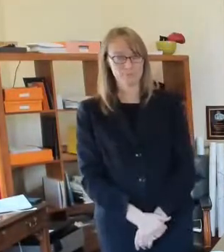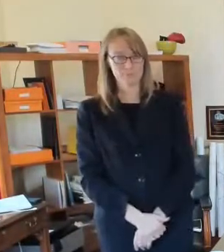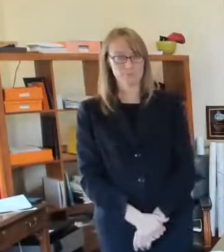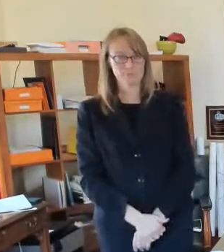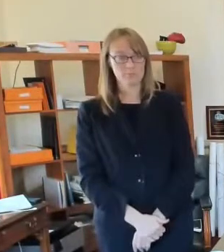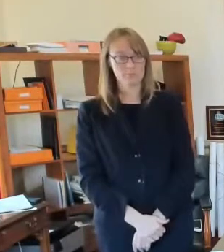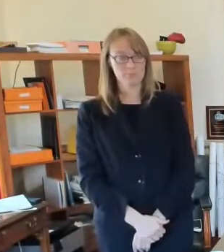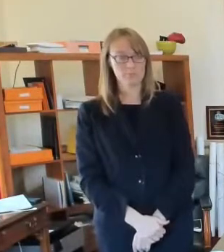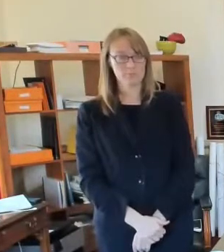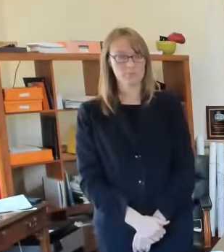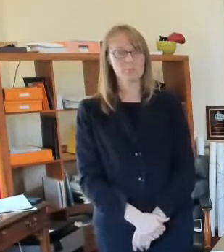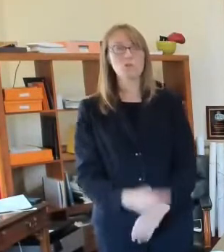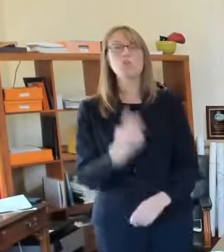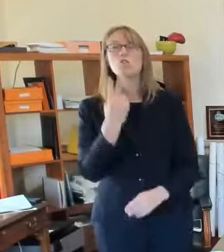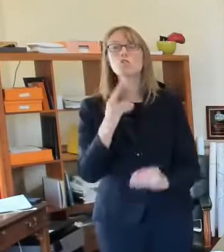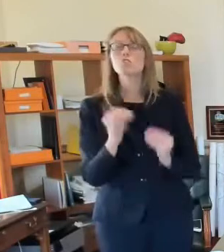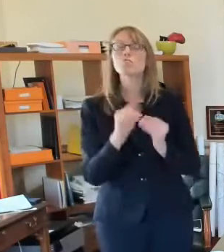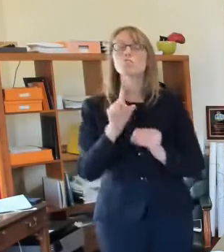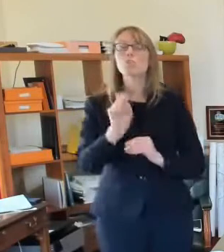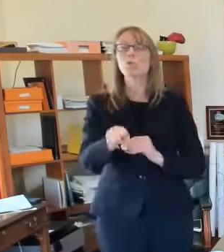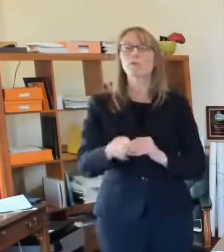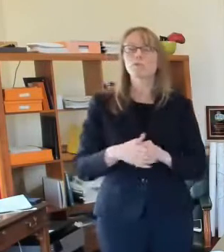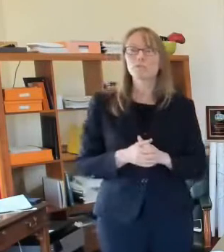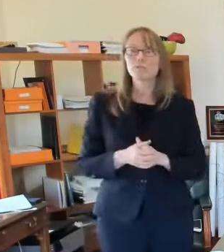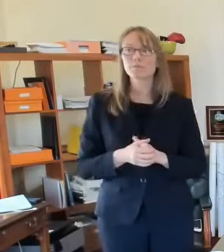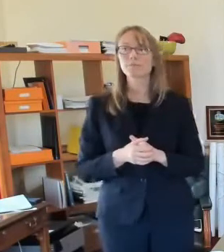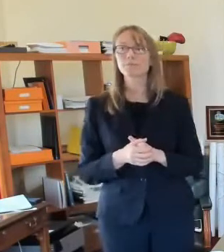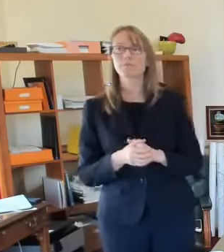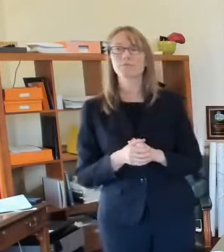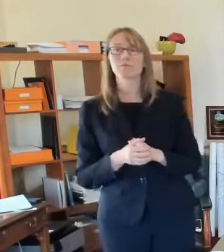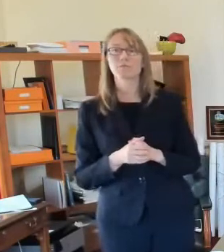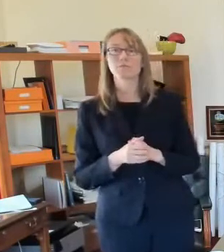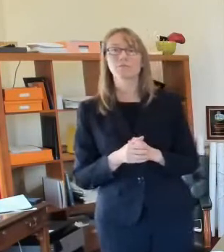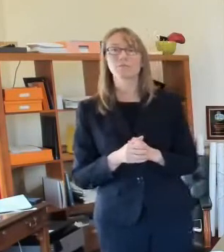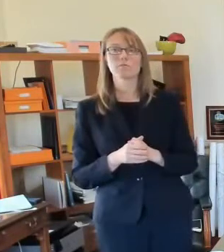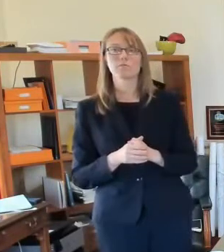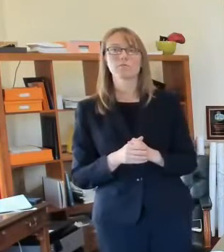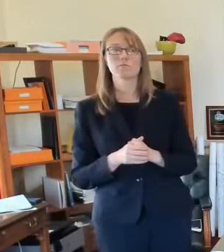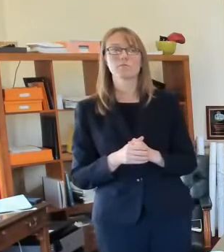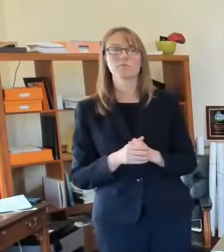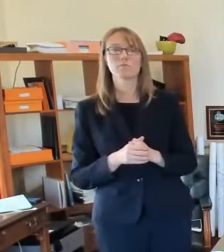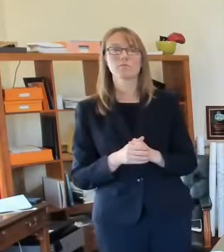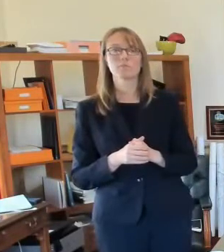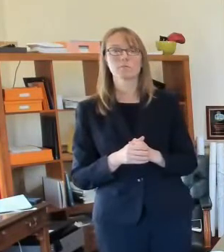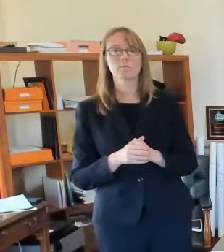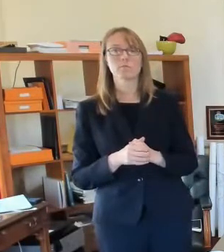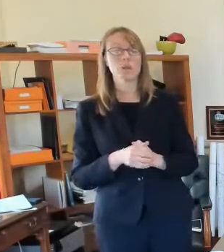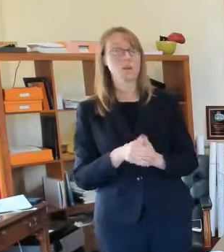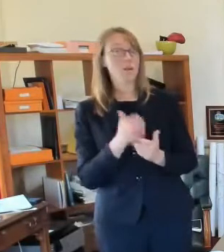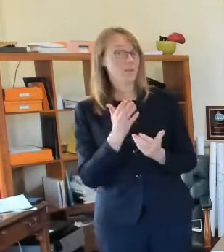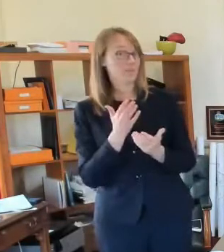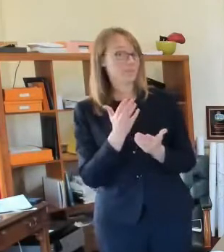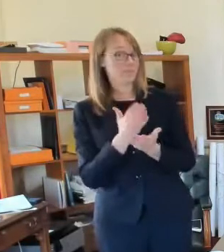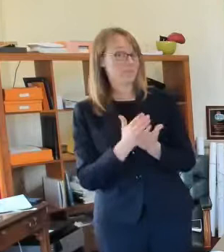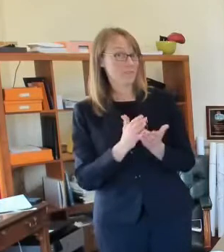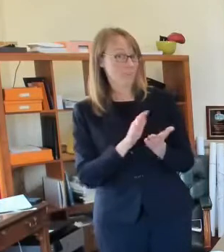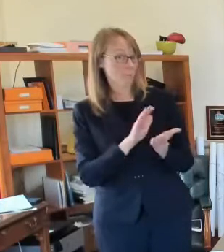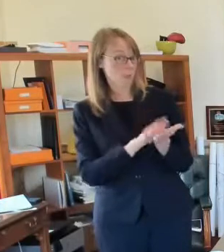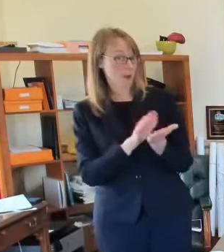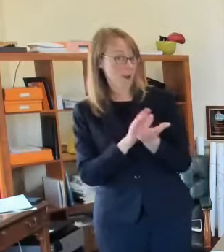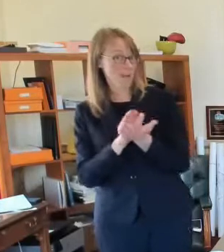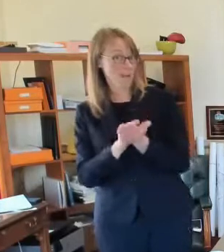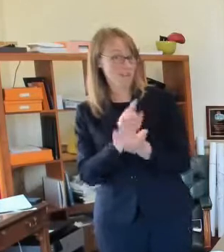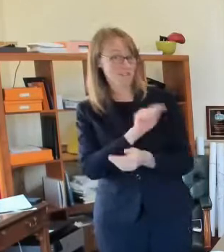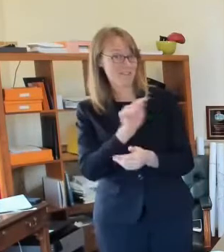one we've had some comments of praise for enforcing businesses that are not complying with mass capacity rules